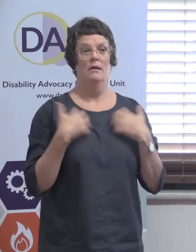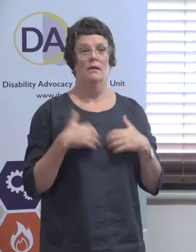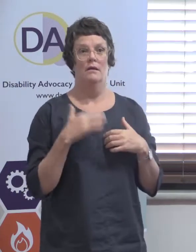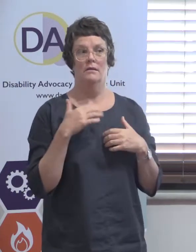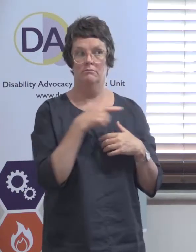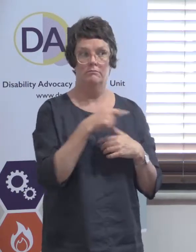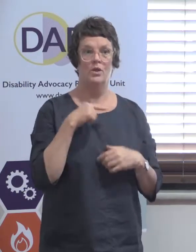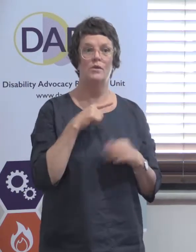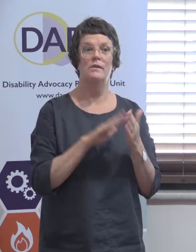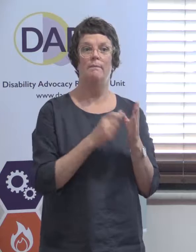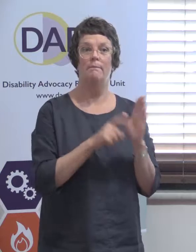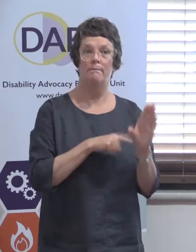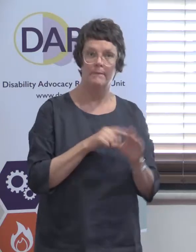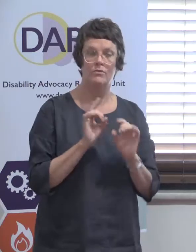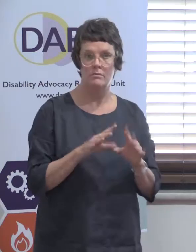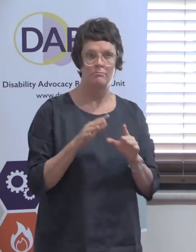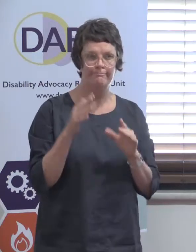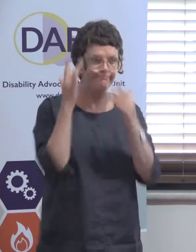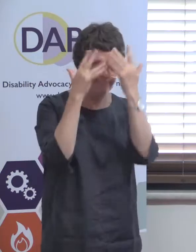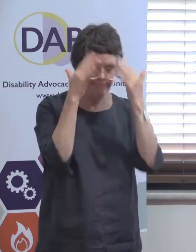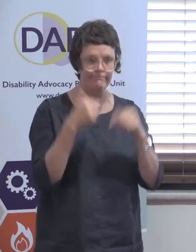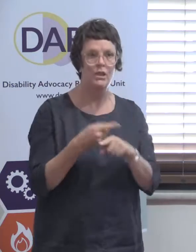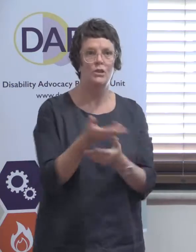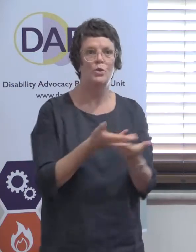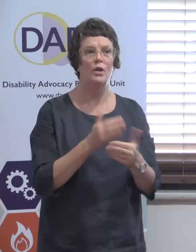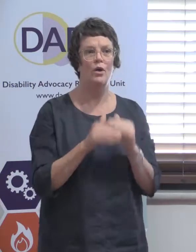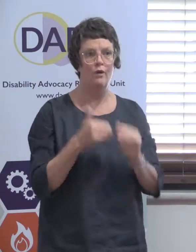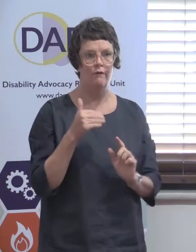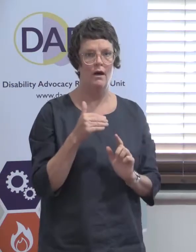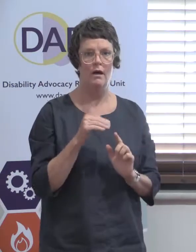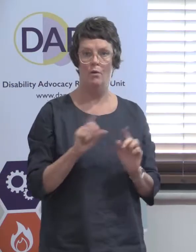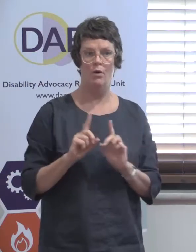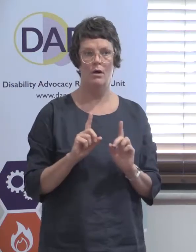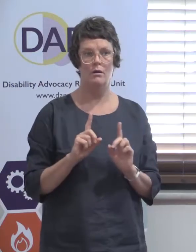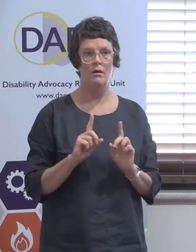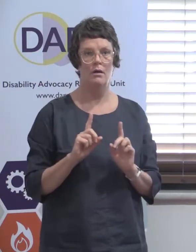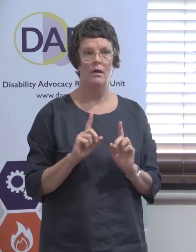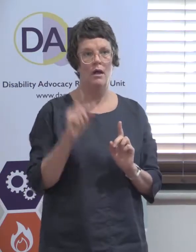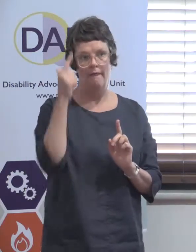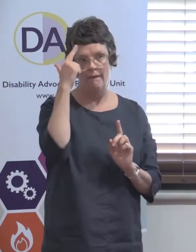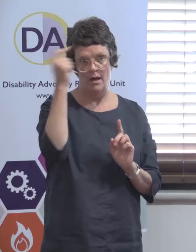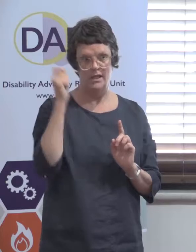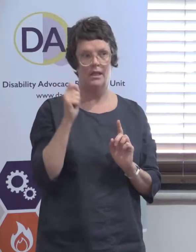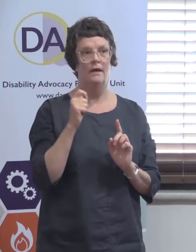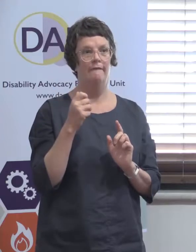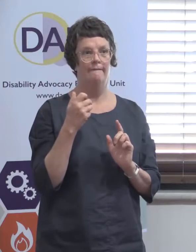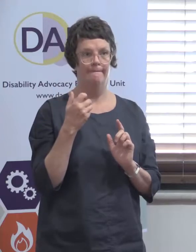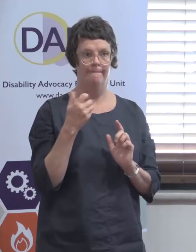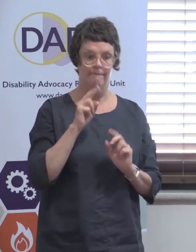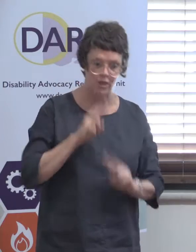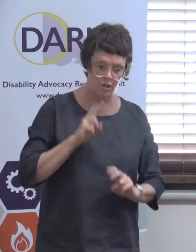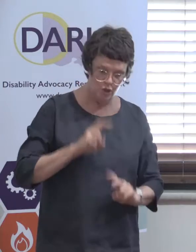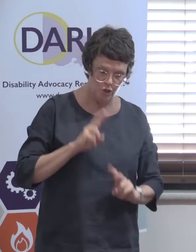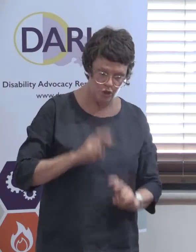the idea of getting down some research about